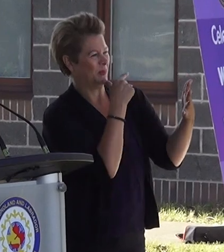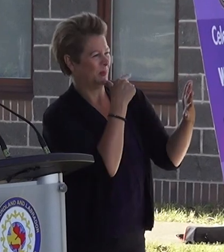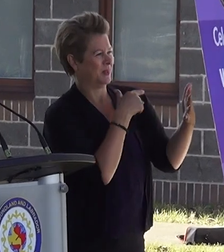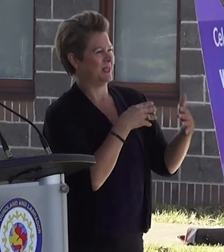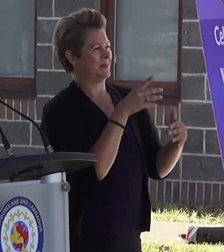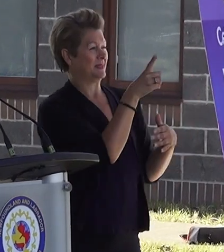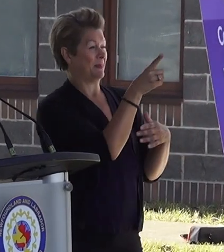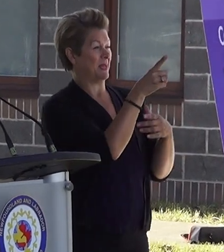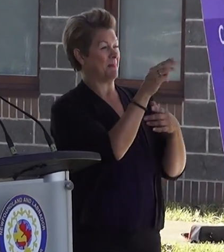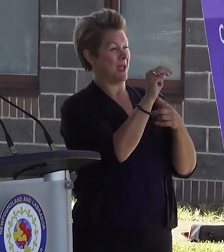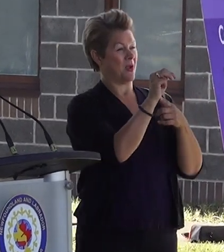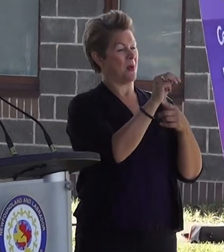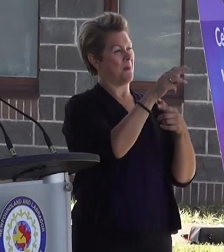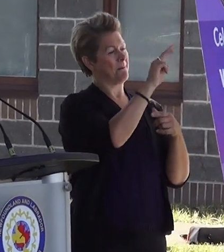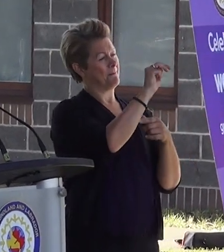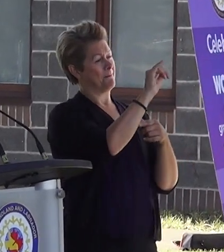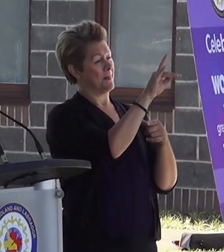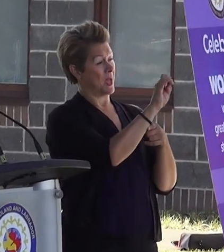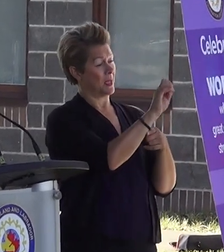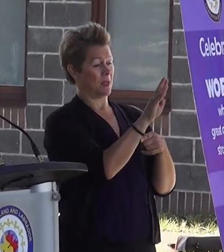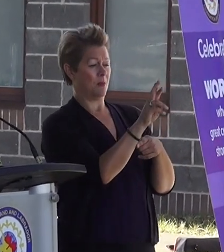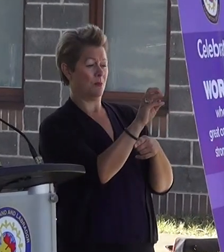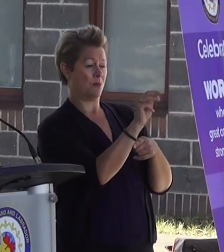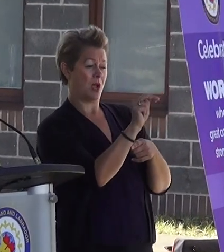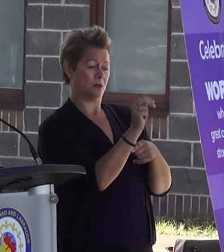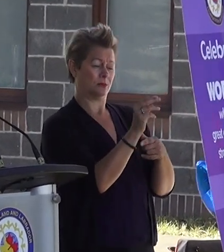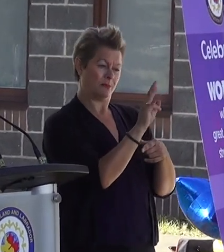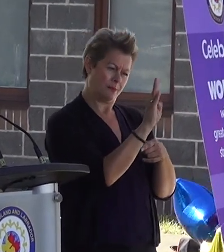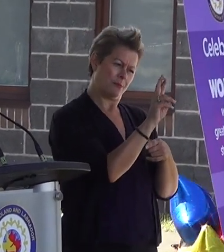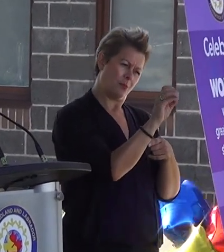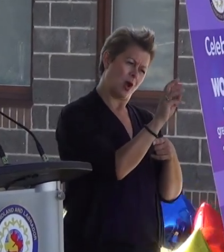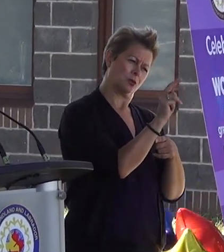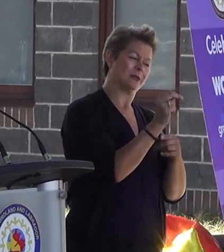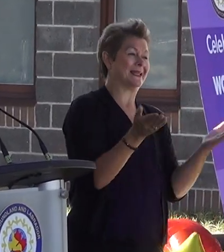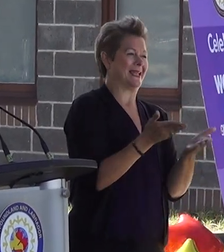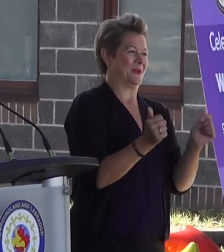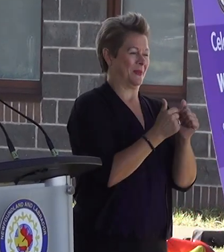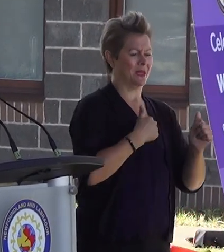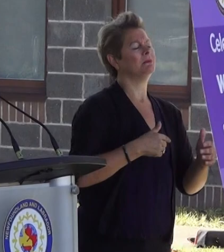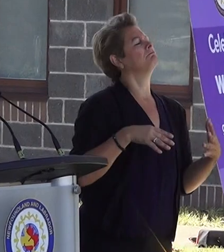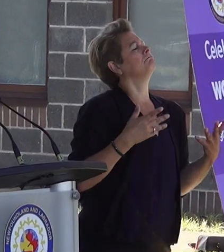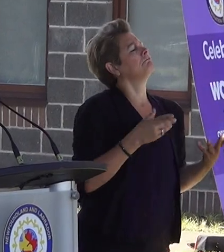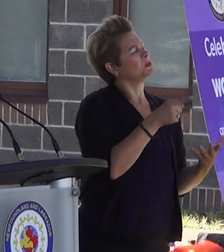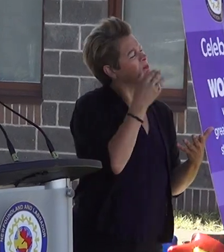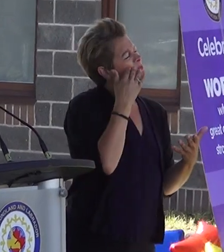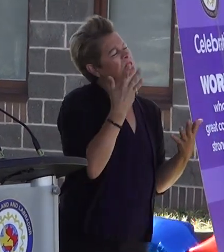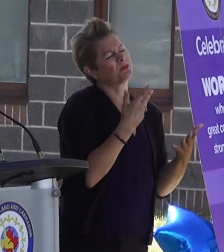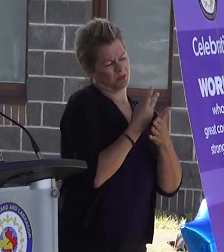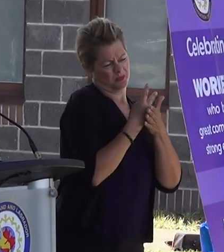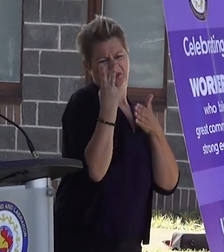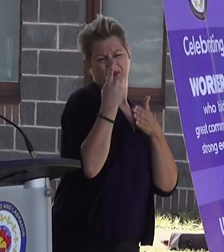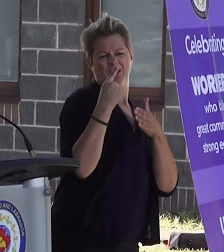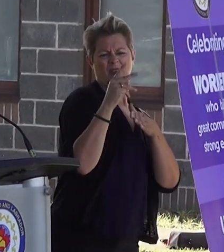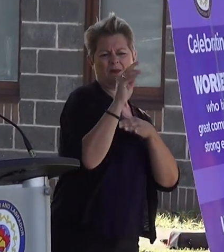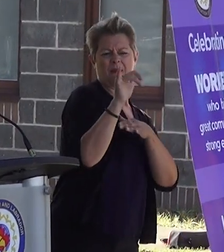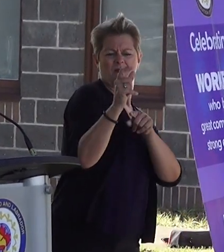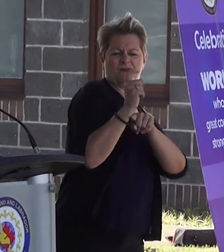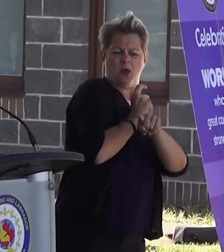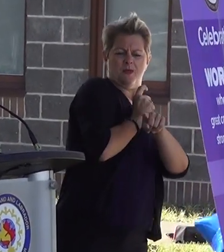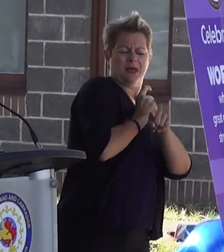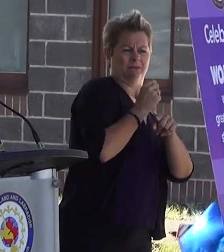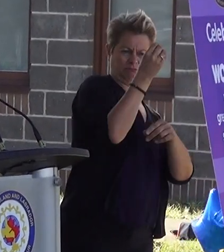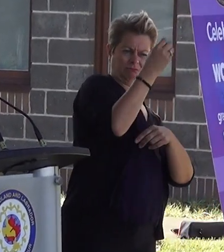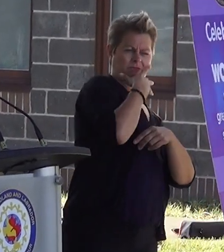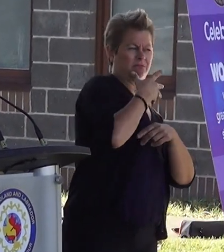Mayor, Mr. Mike Brown, is here as well with me. You know, when Mary called a few weeks ago and said that they were going to have this